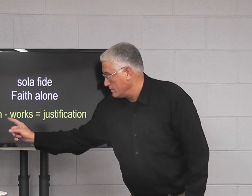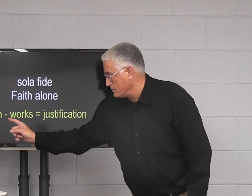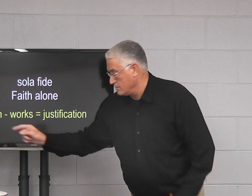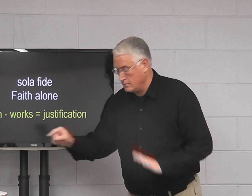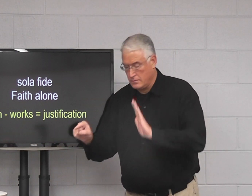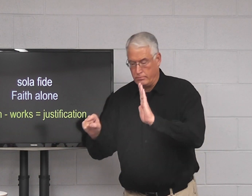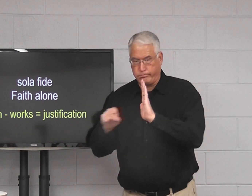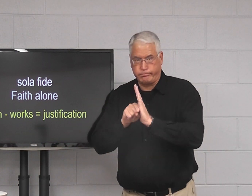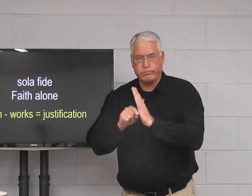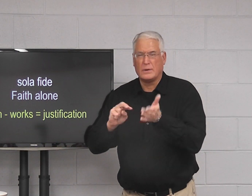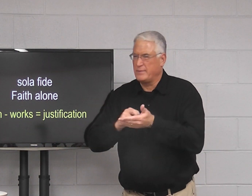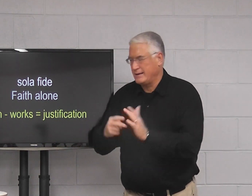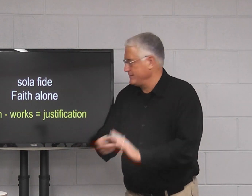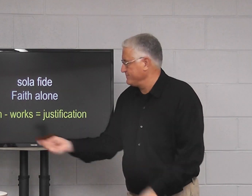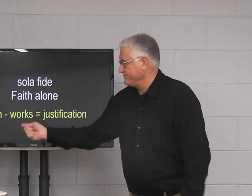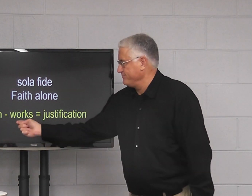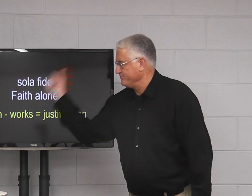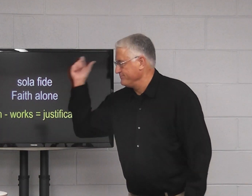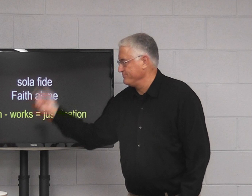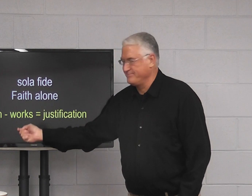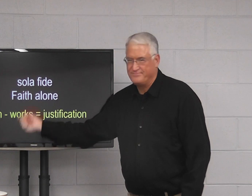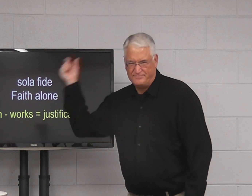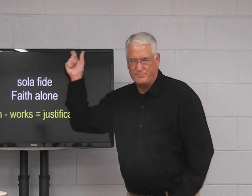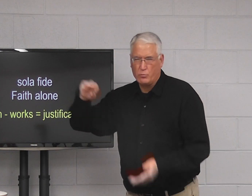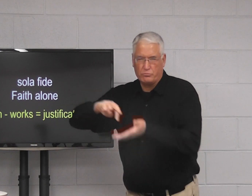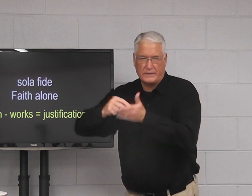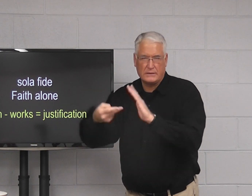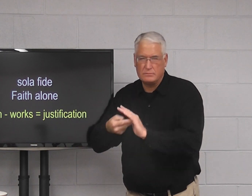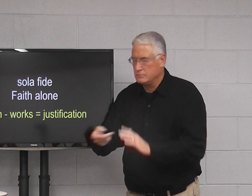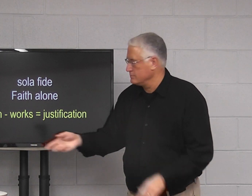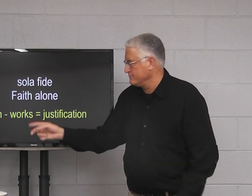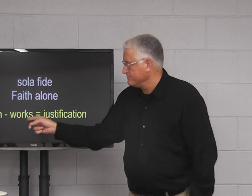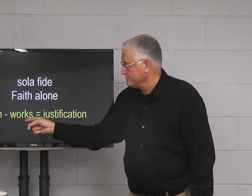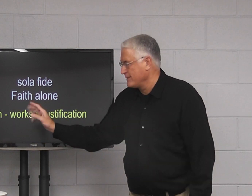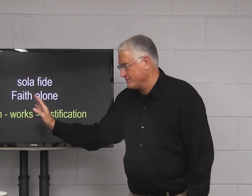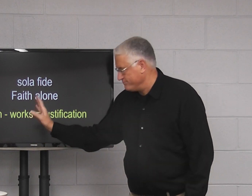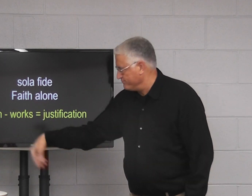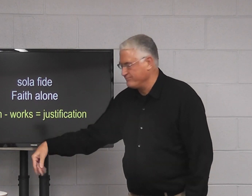Faith minus means we take away the works